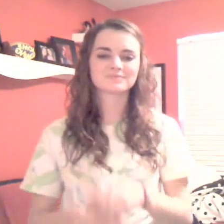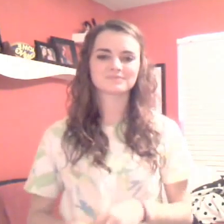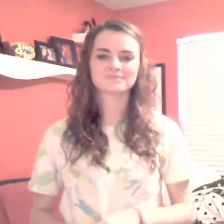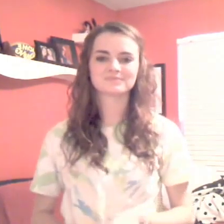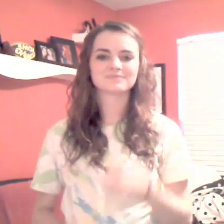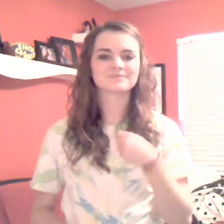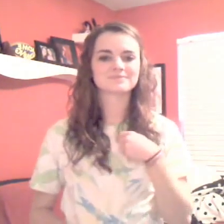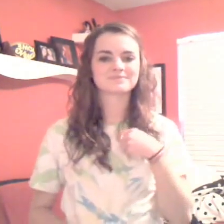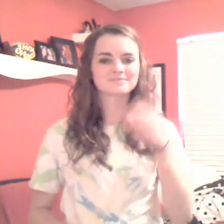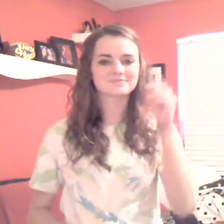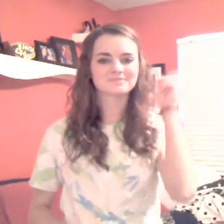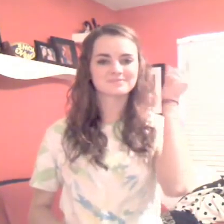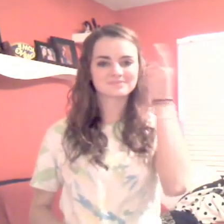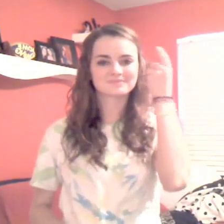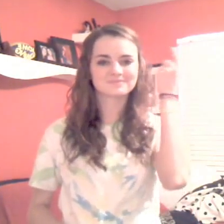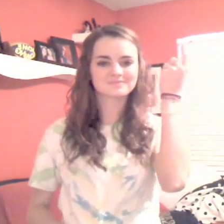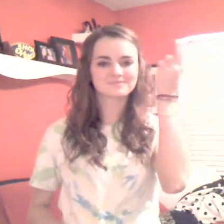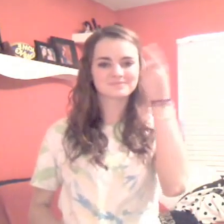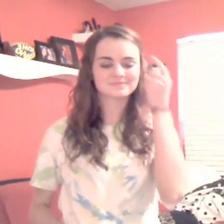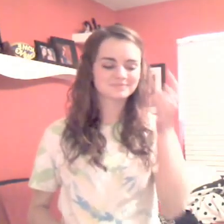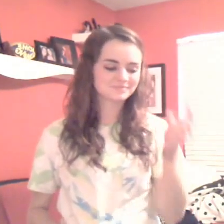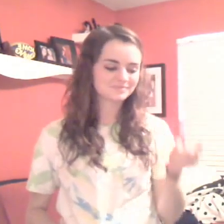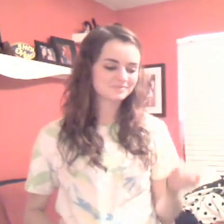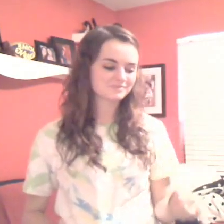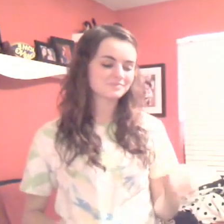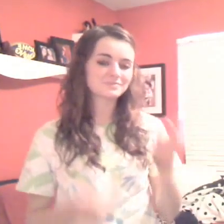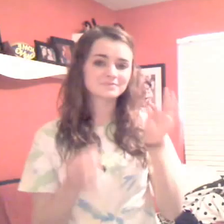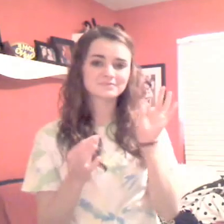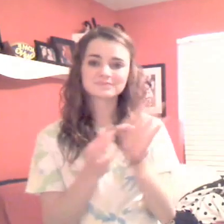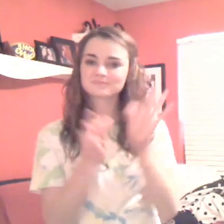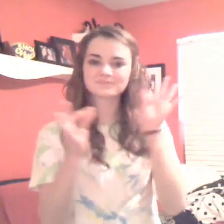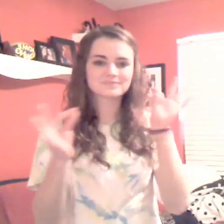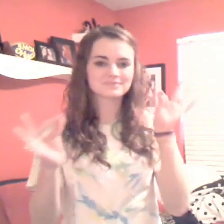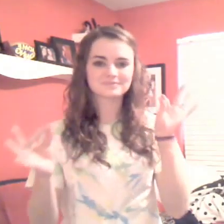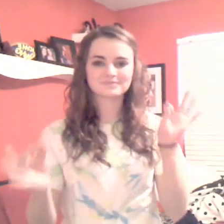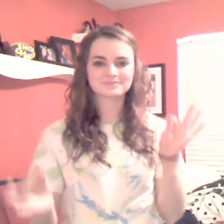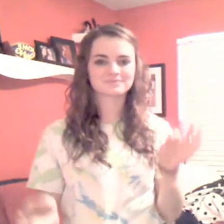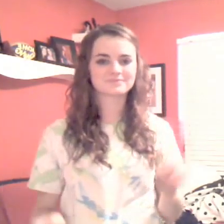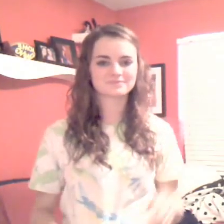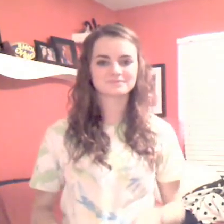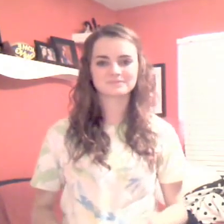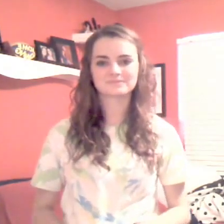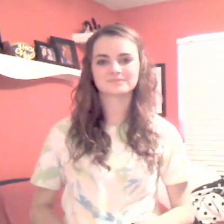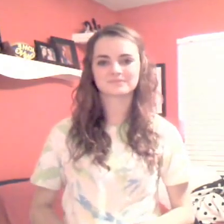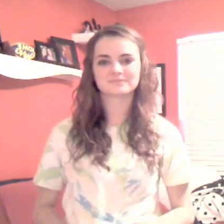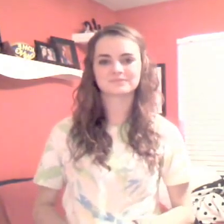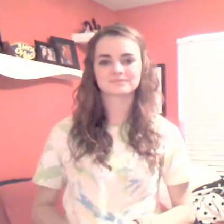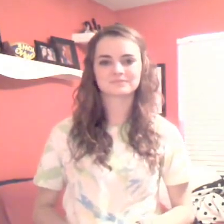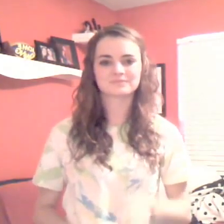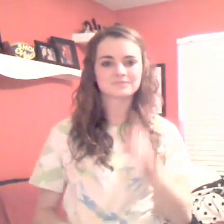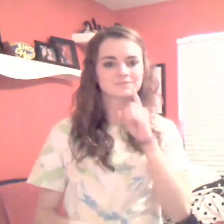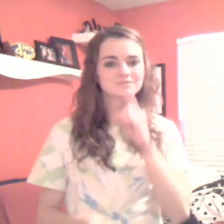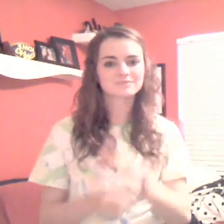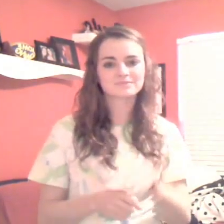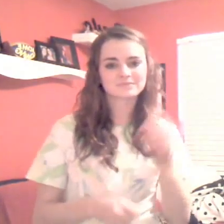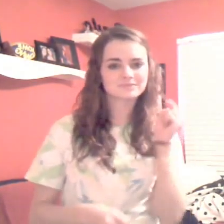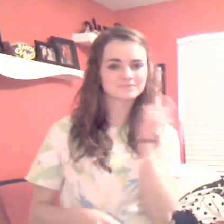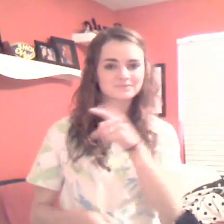are They could never be A more beautiful view A fire the